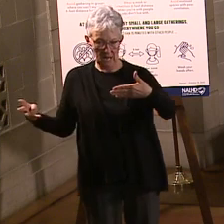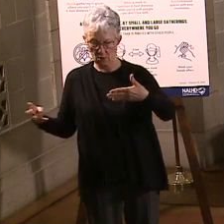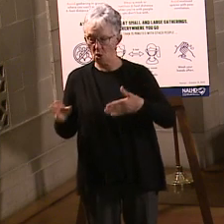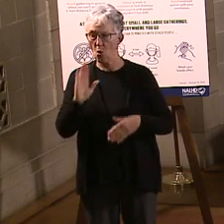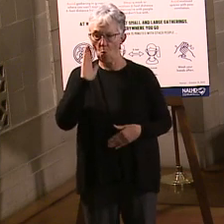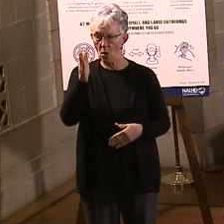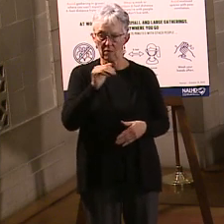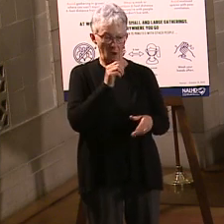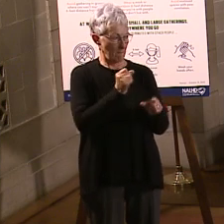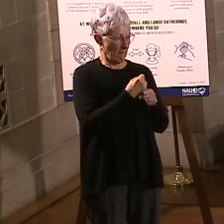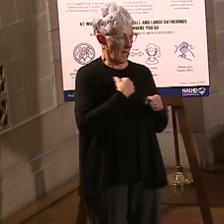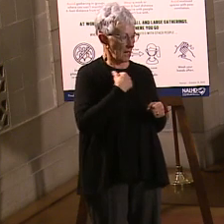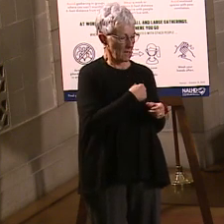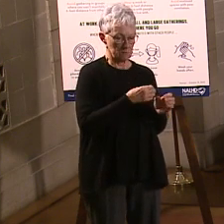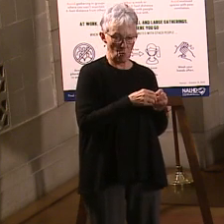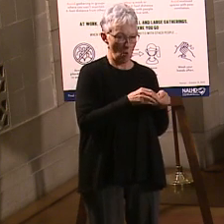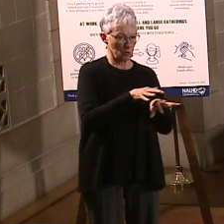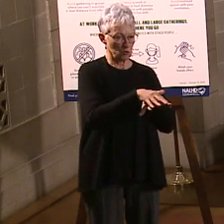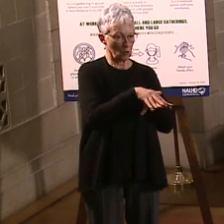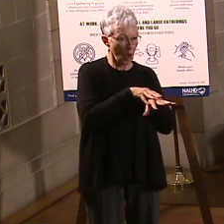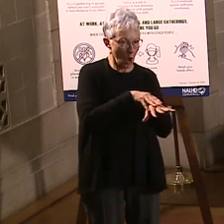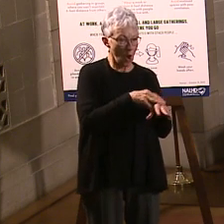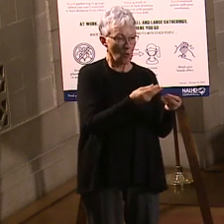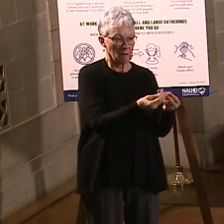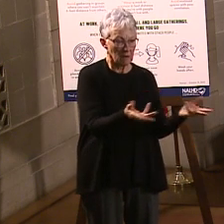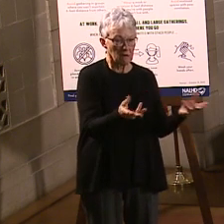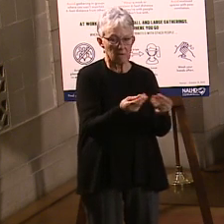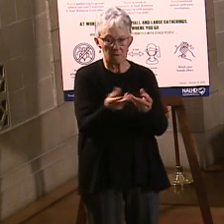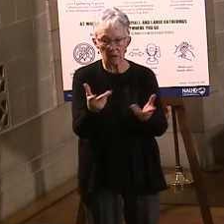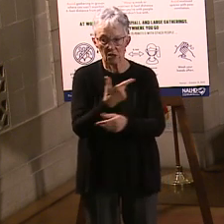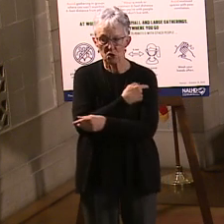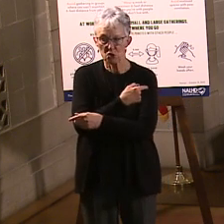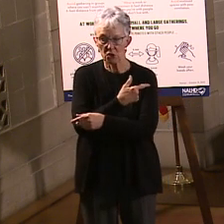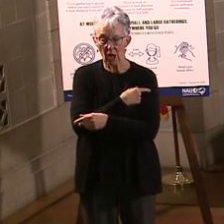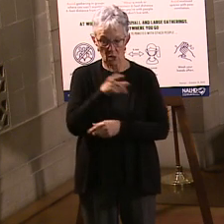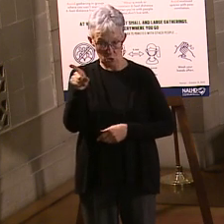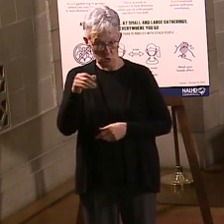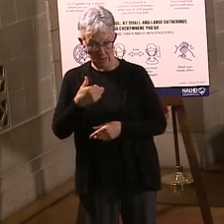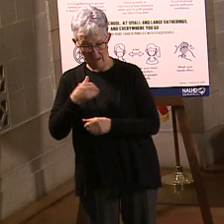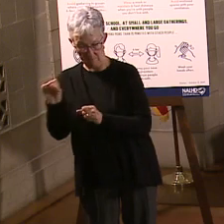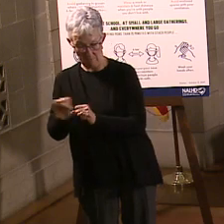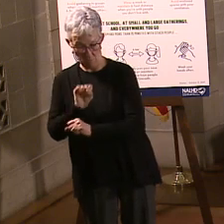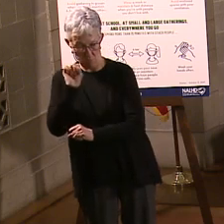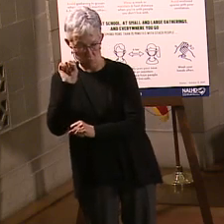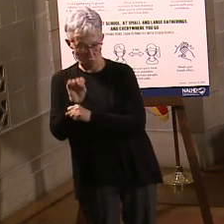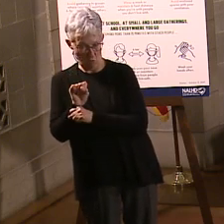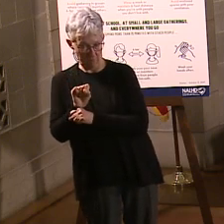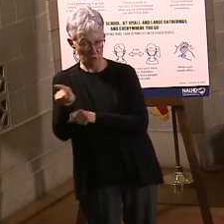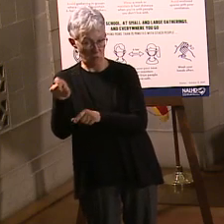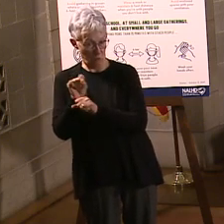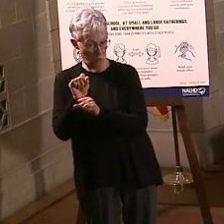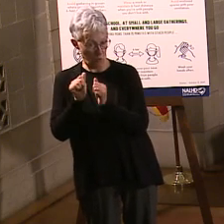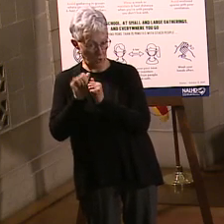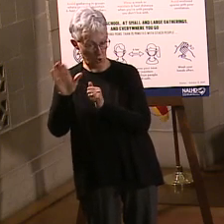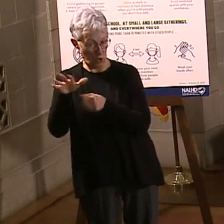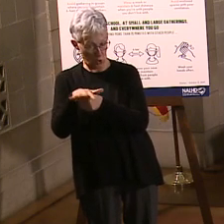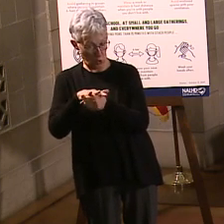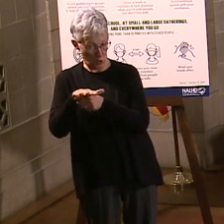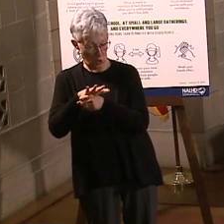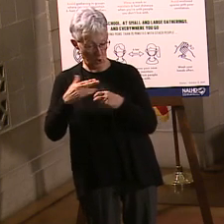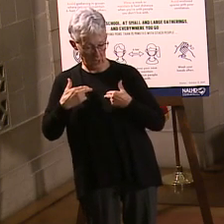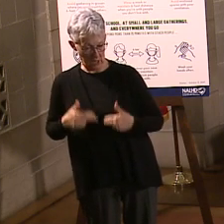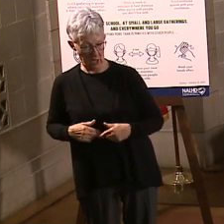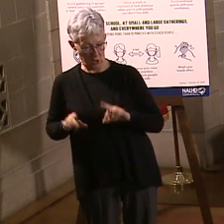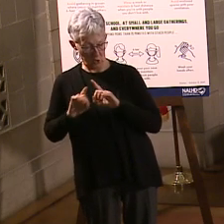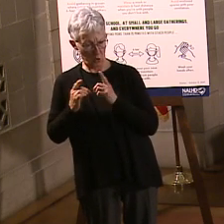us down, it's not going to do anything like that. If you already have appointments and you're already moving forward with your local public health departments, continue to do that.